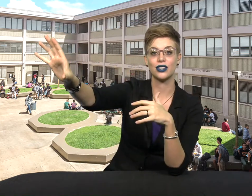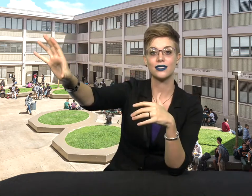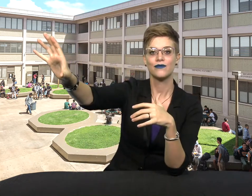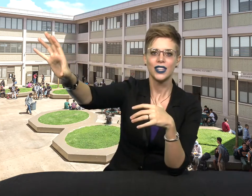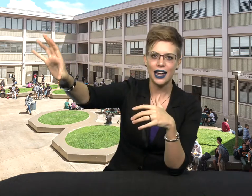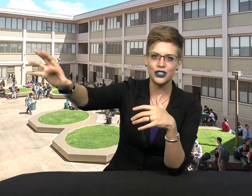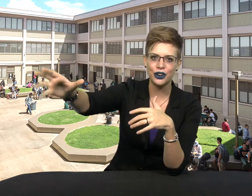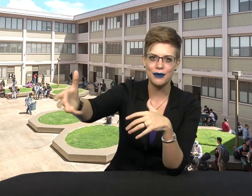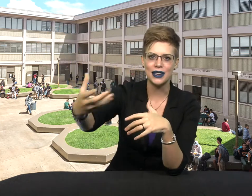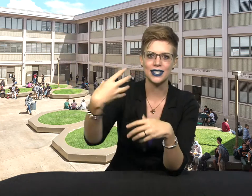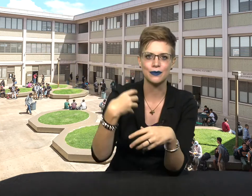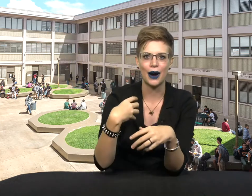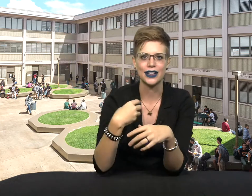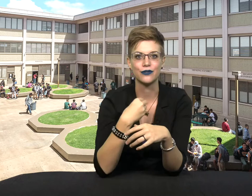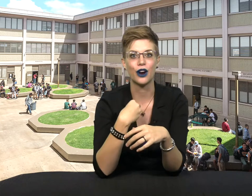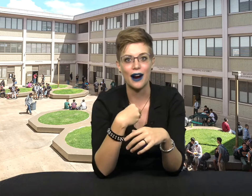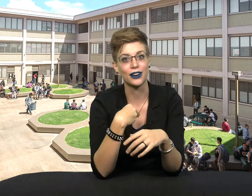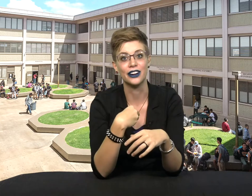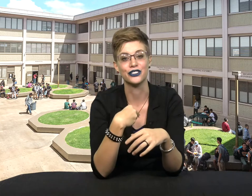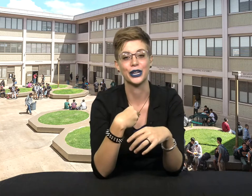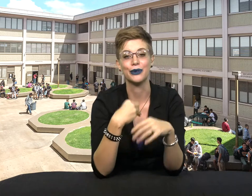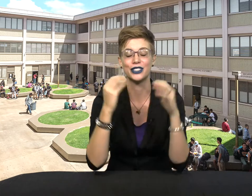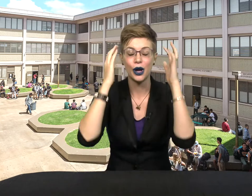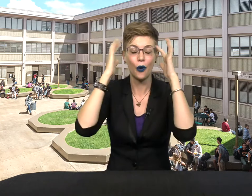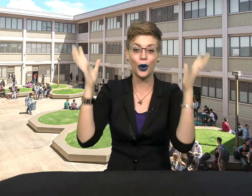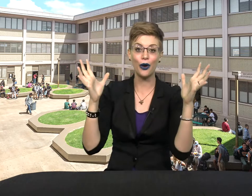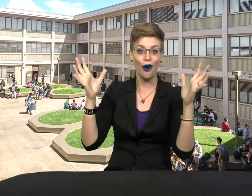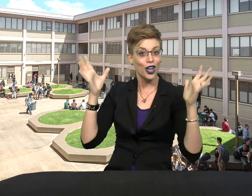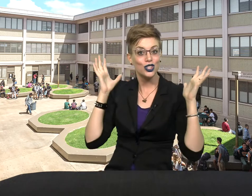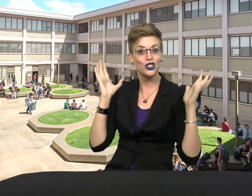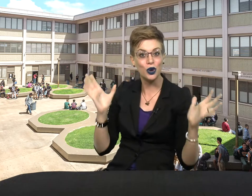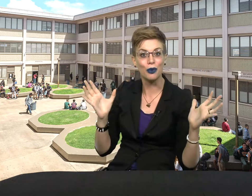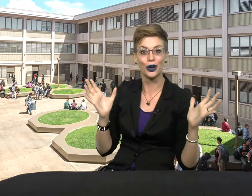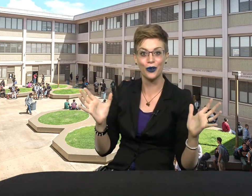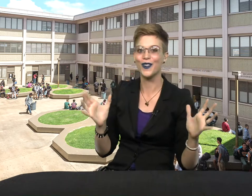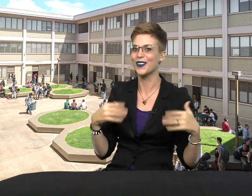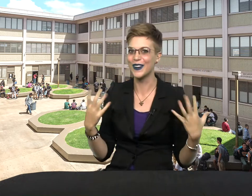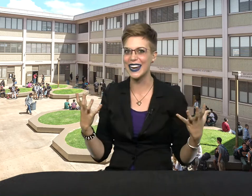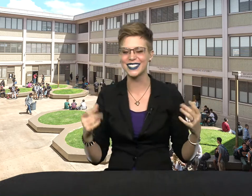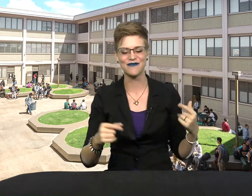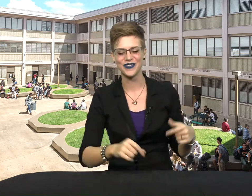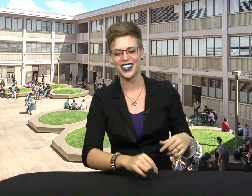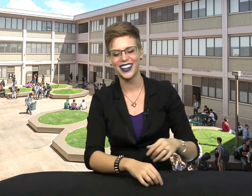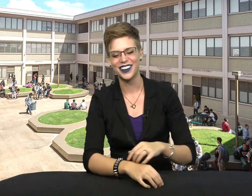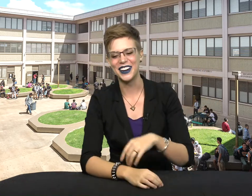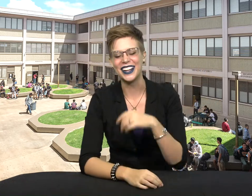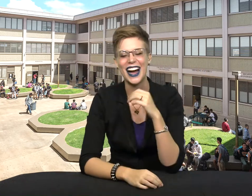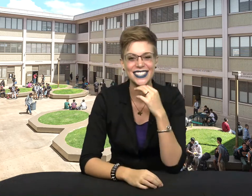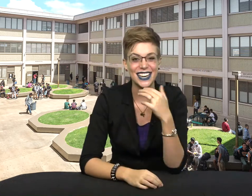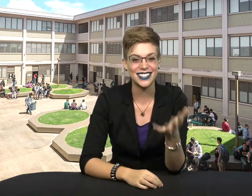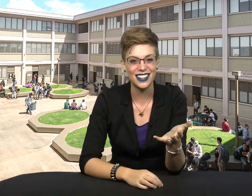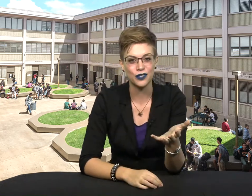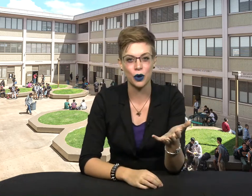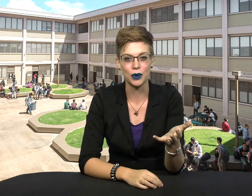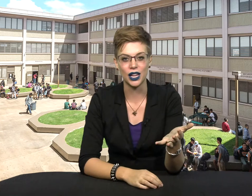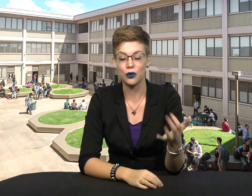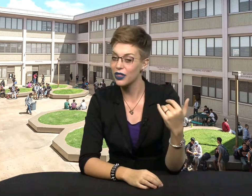and turn them into spies for our country, which, whew, super cool, right? Well, I tested this formula without